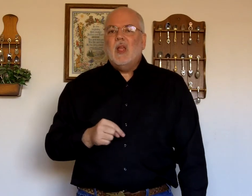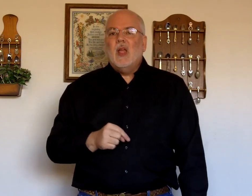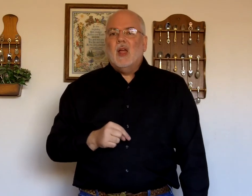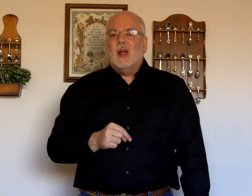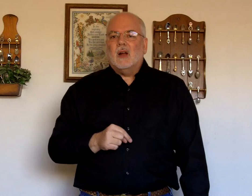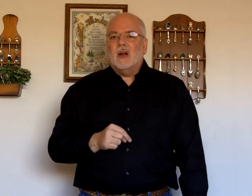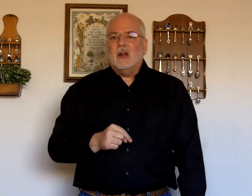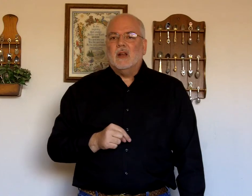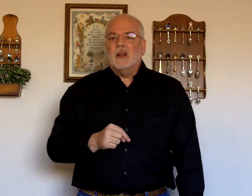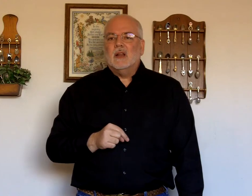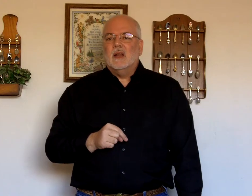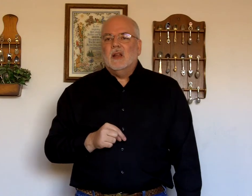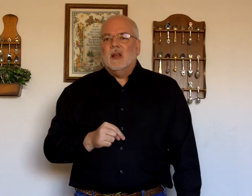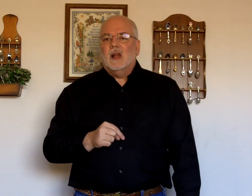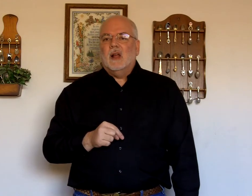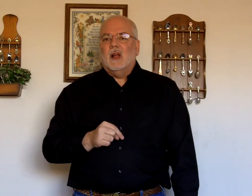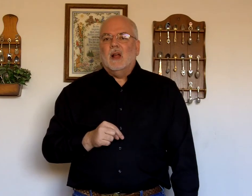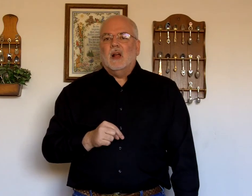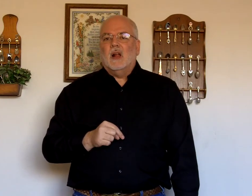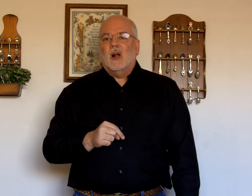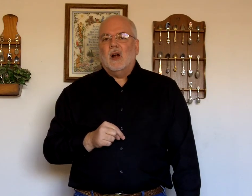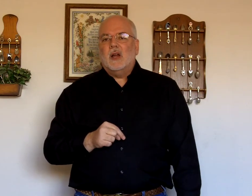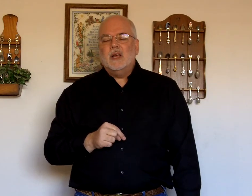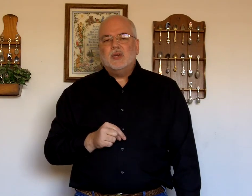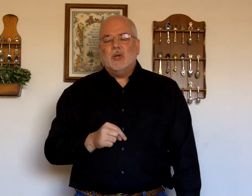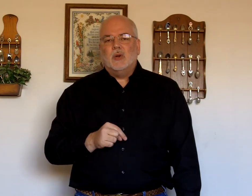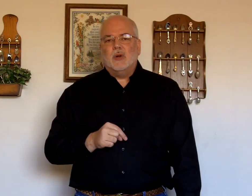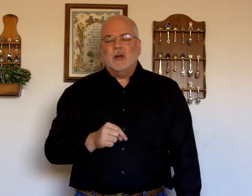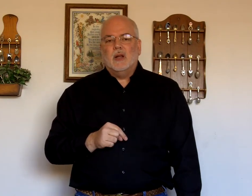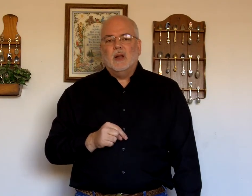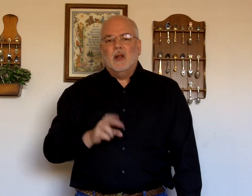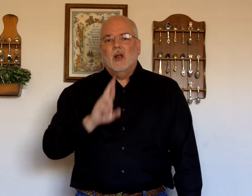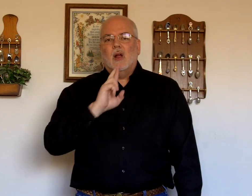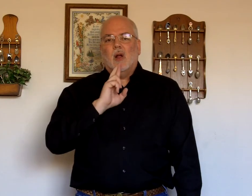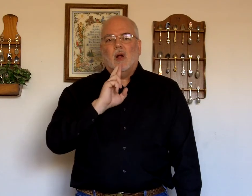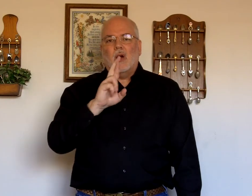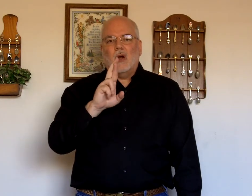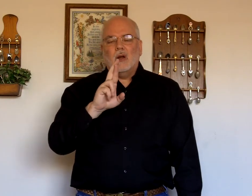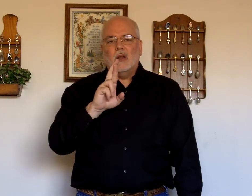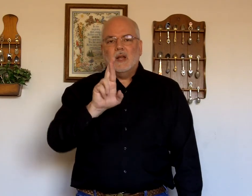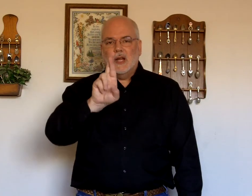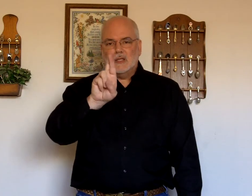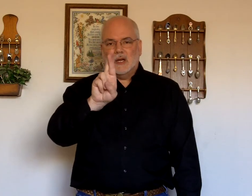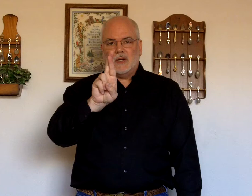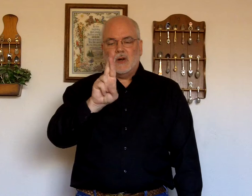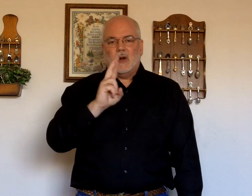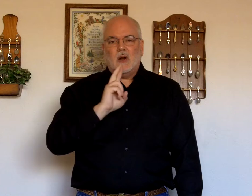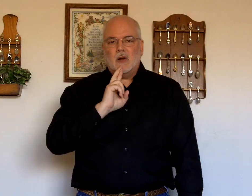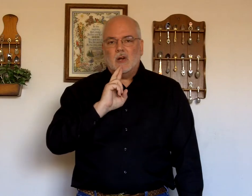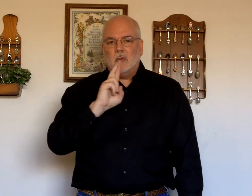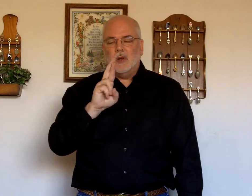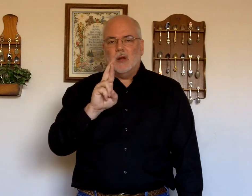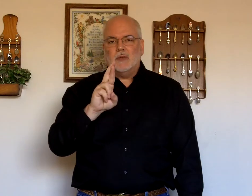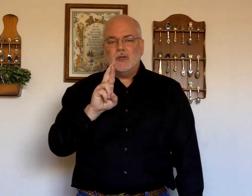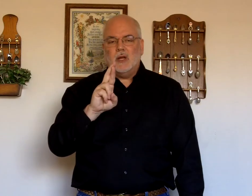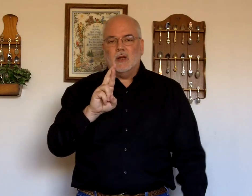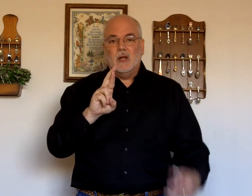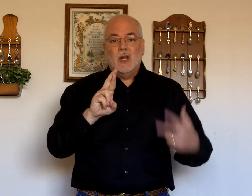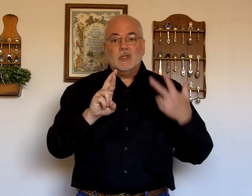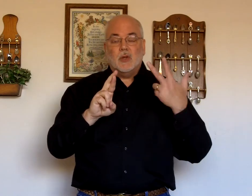Alright. Uh. Are his children. Are. Is the letter R. Coming off the chin. So